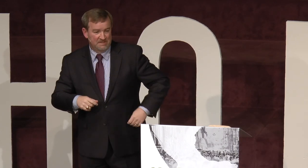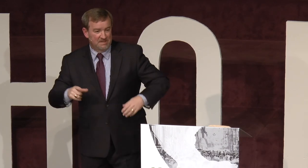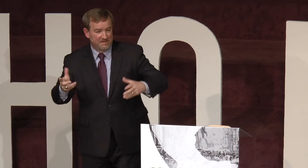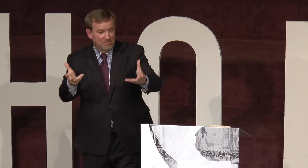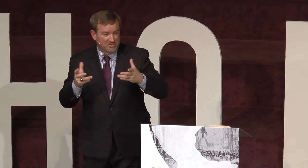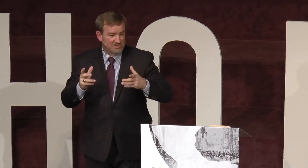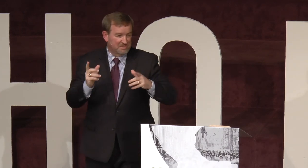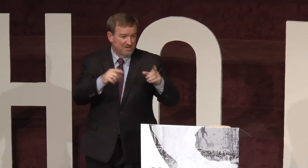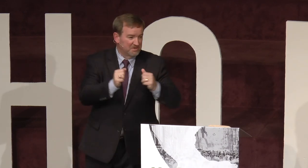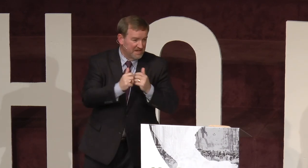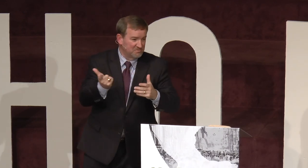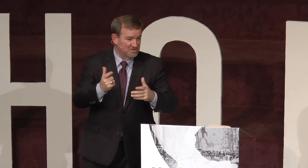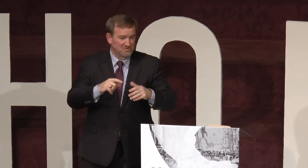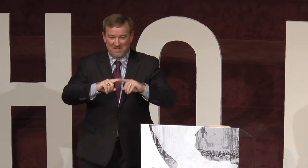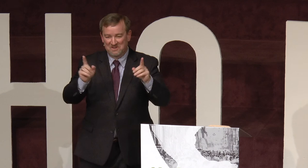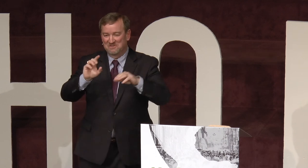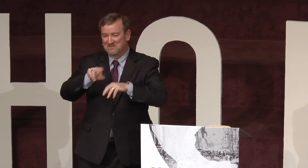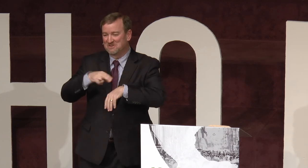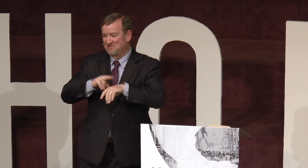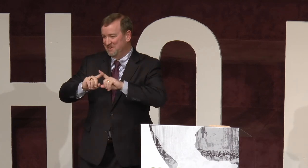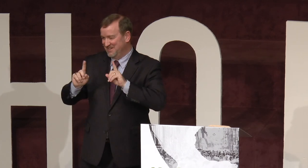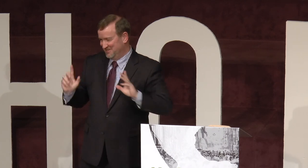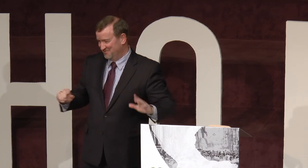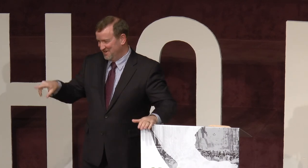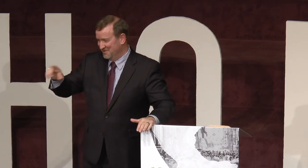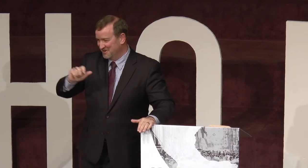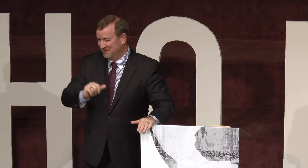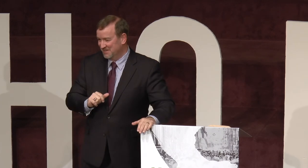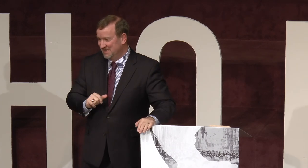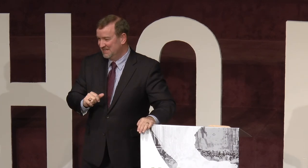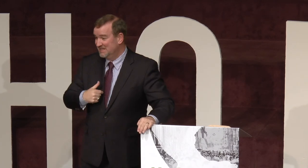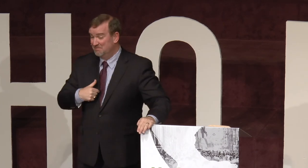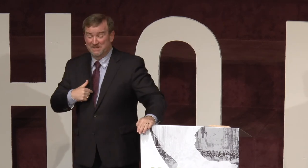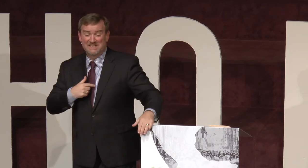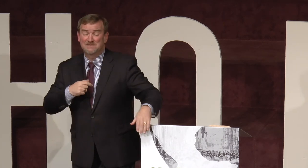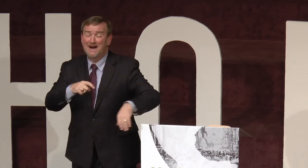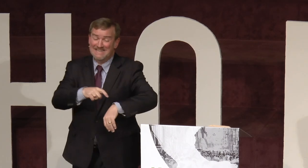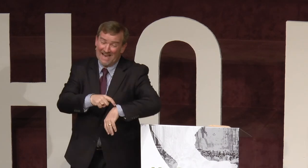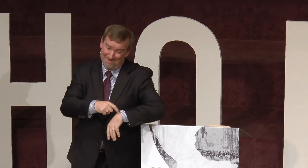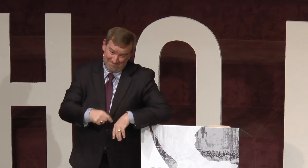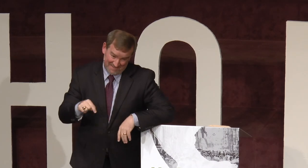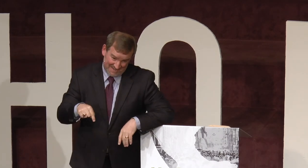They want you to go with them to their different nations, wherever they're going. But it's my time tonight.